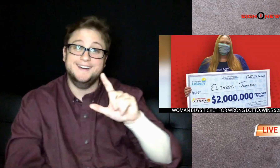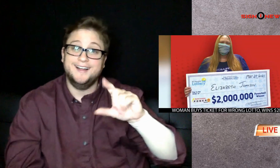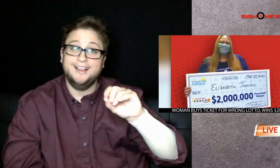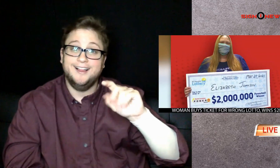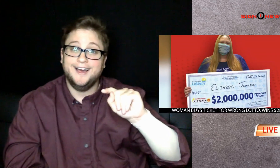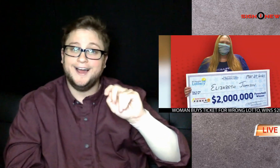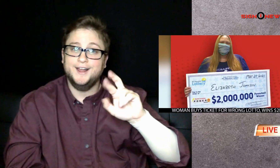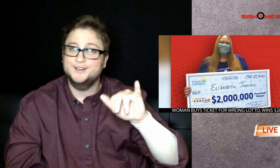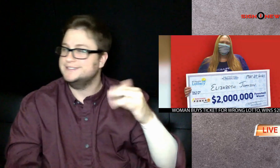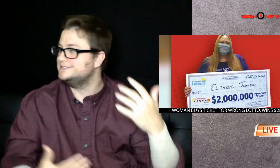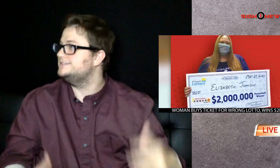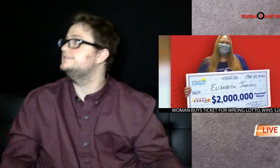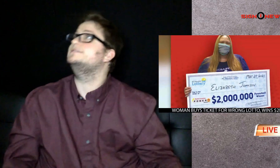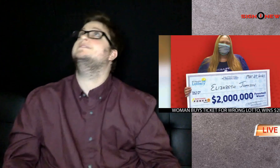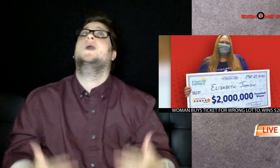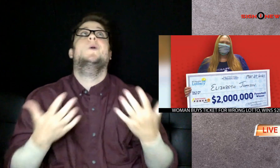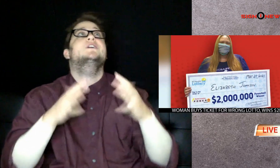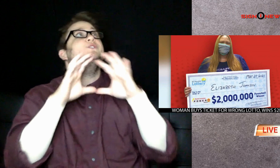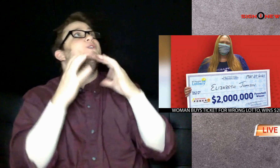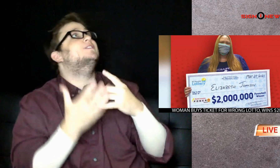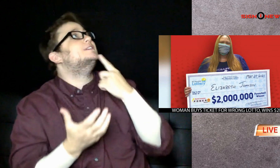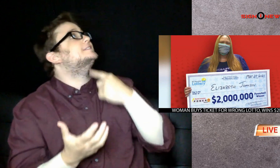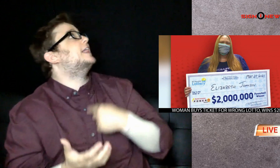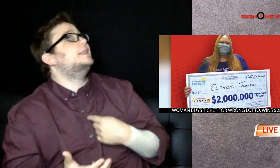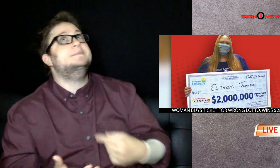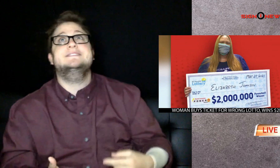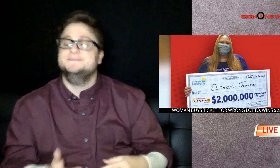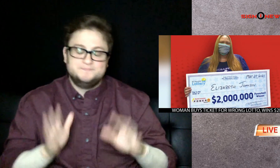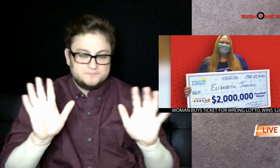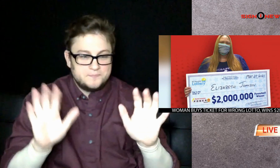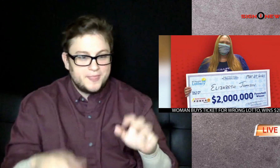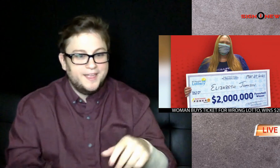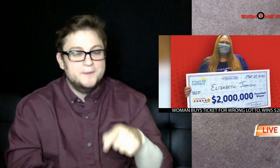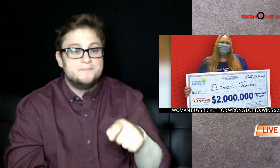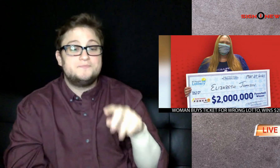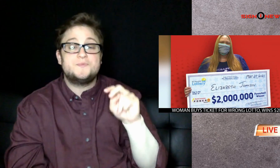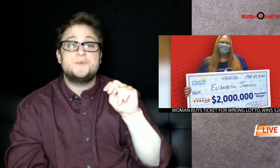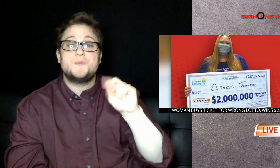Here's another story about the lottery. Maybe the world is trying to tell me something.